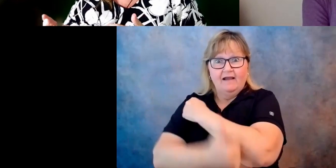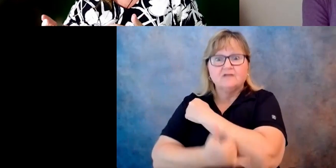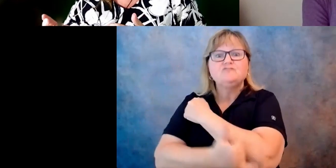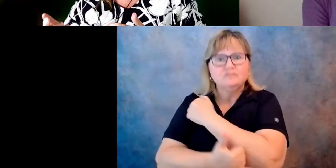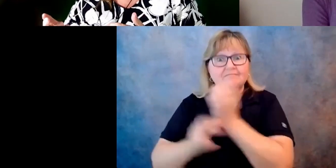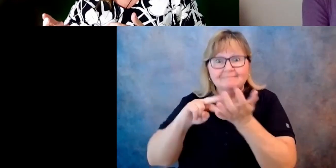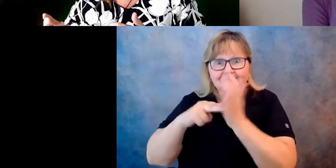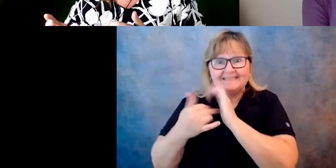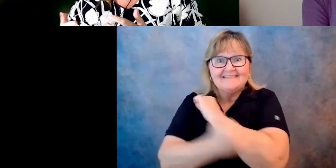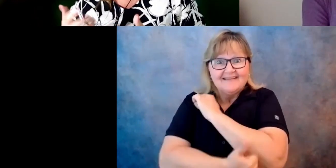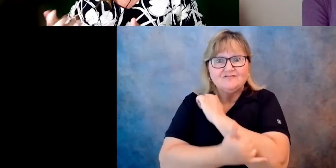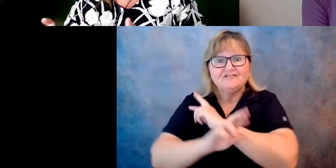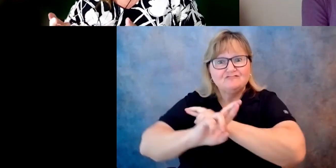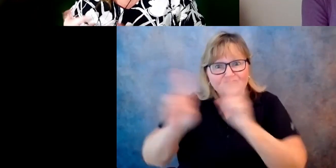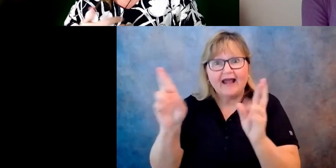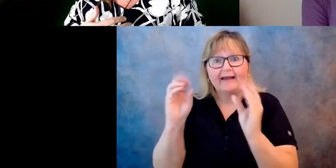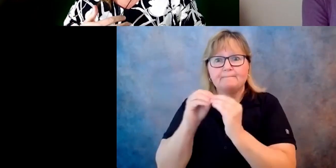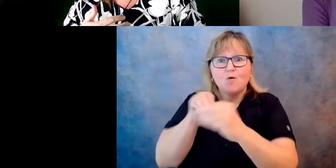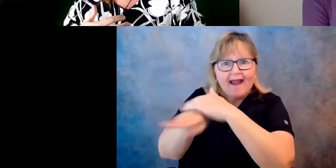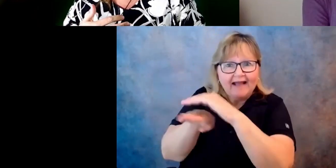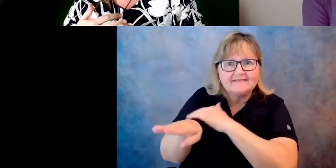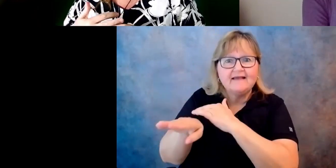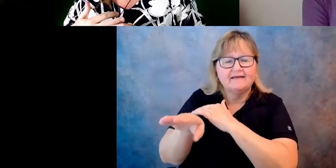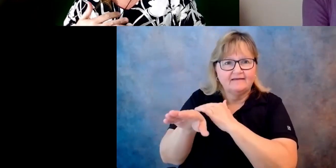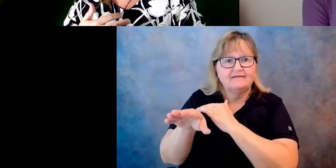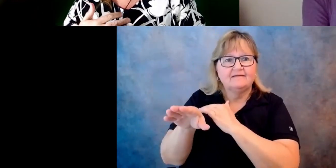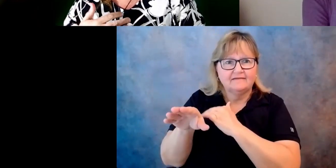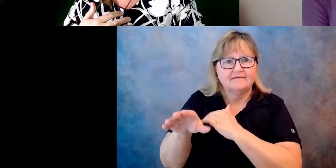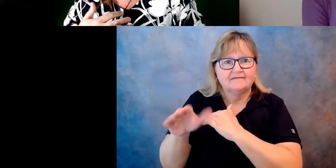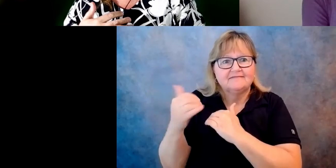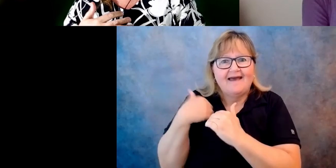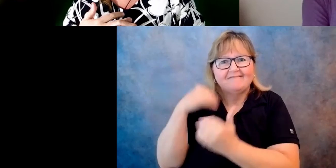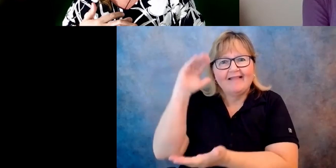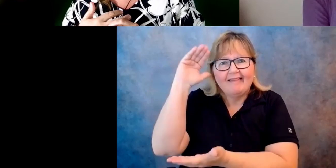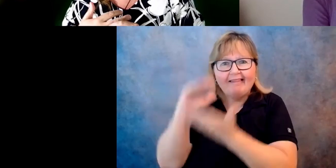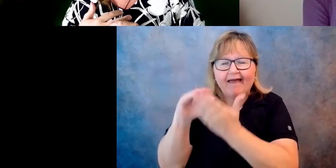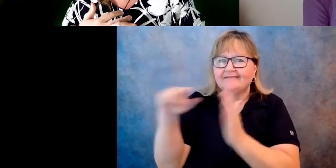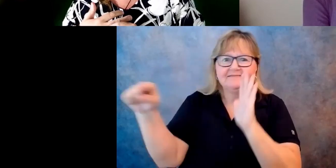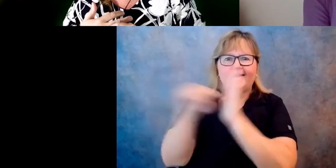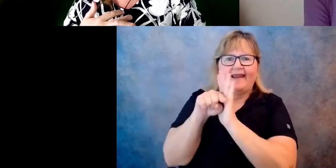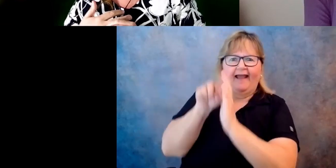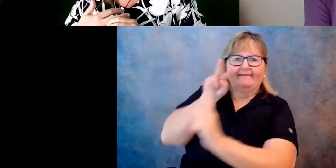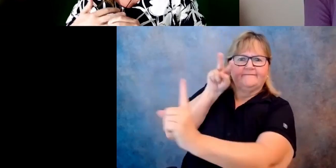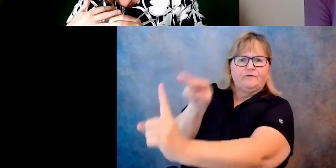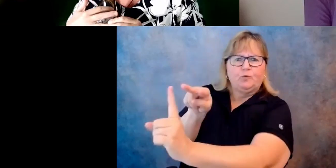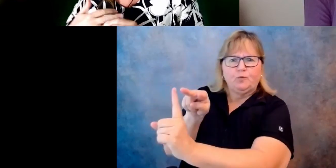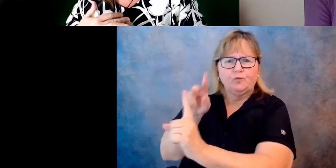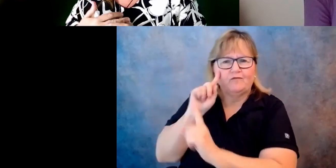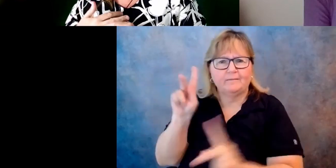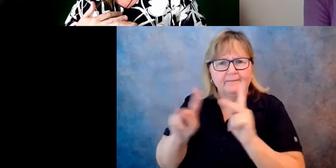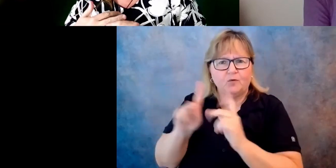um, accessible and there would be less stigma against people with disabilities and more inclusion.